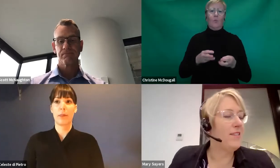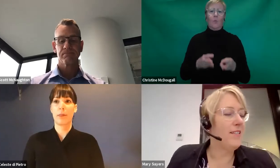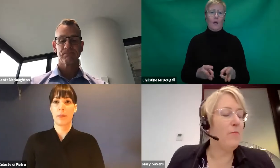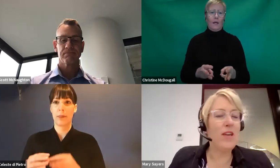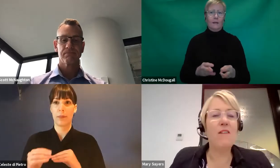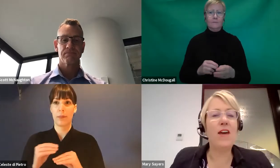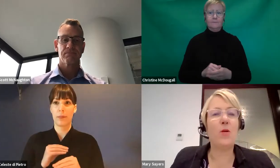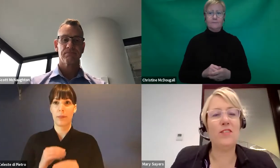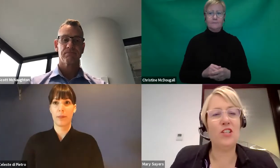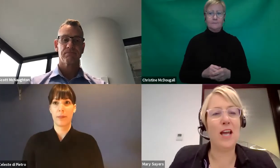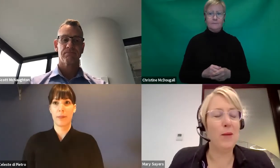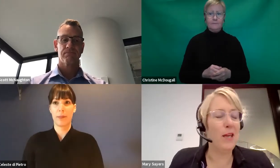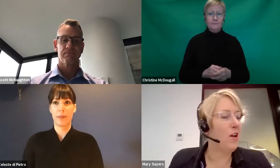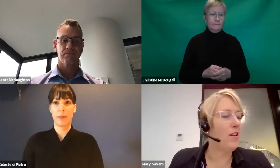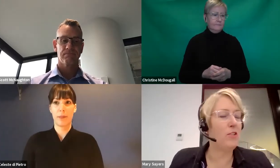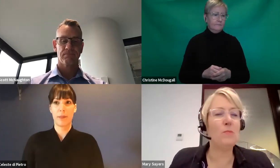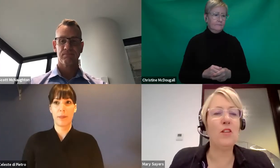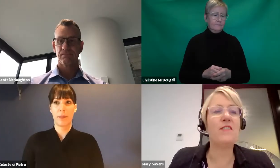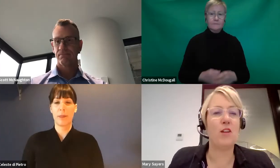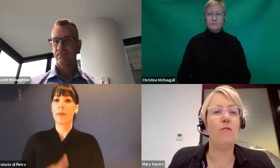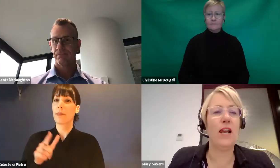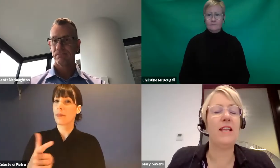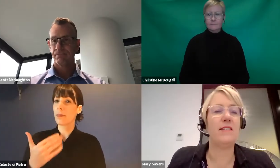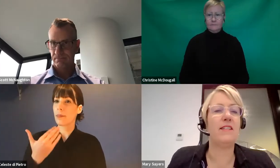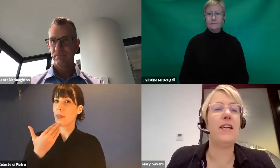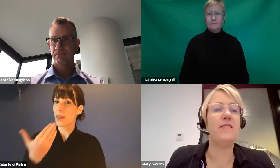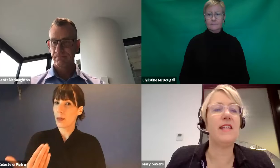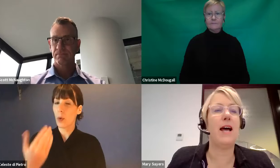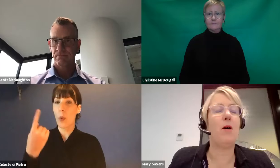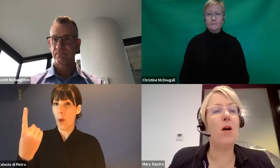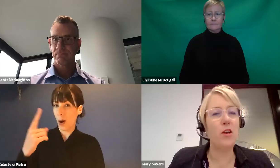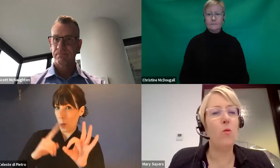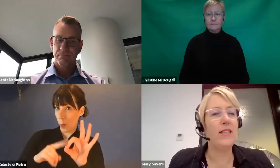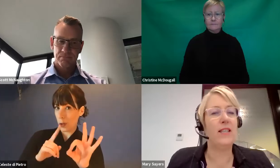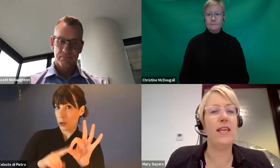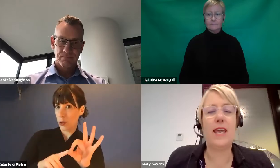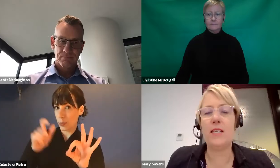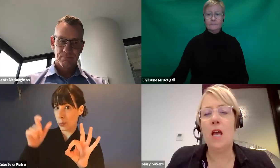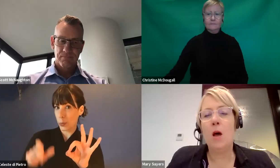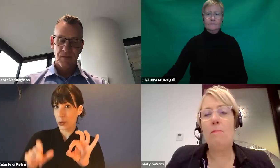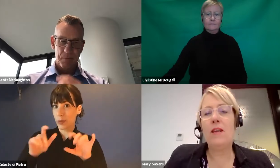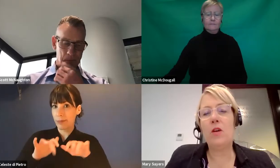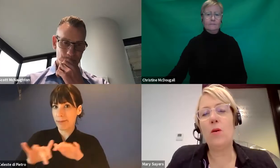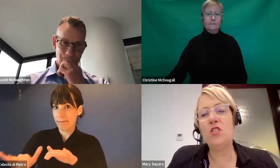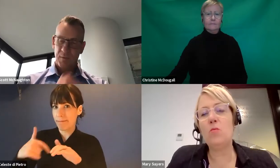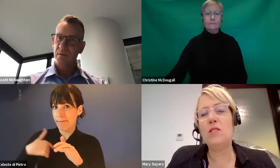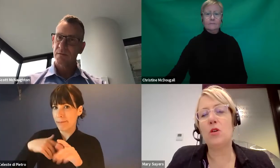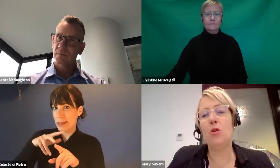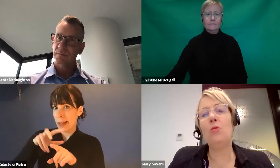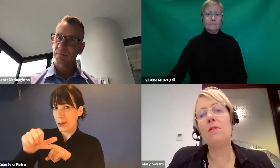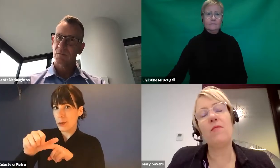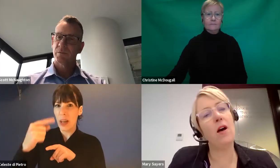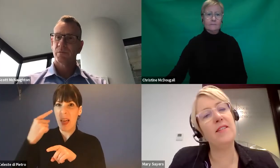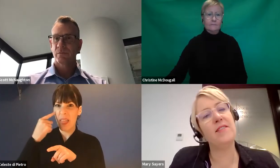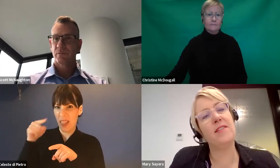Scott. And we have had a question come in and just because it's so related to SLEDS, I might not wait till the end. But the question was,